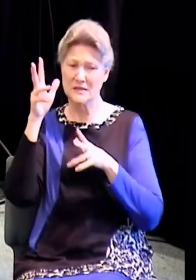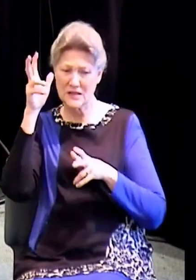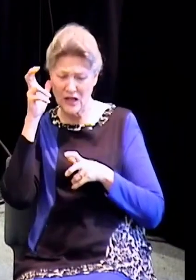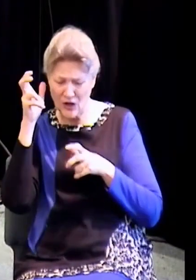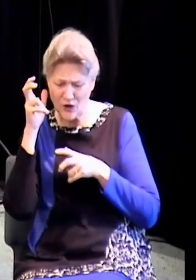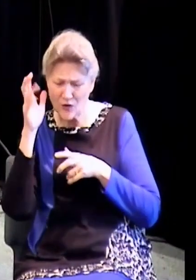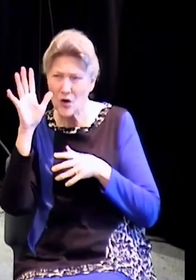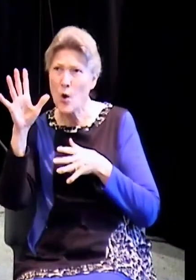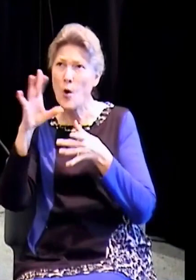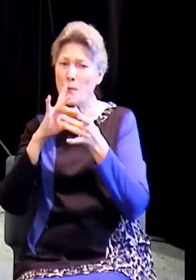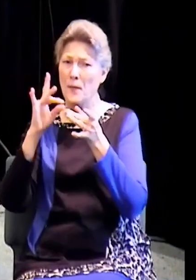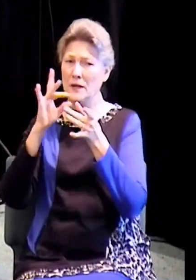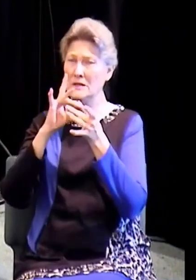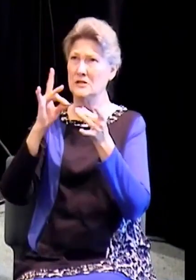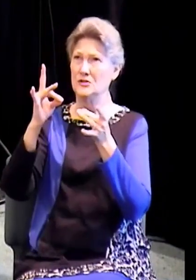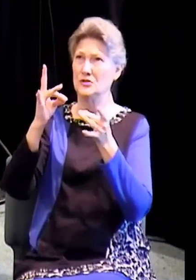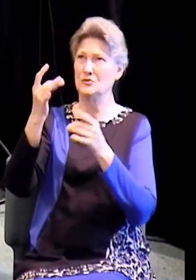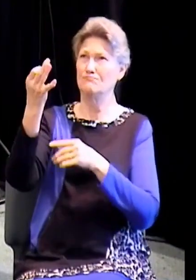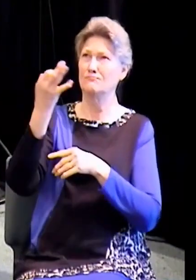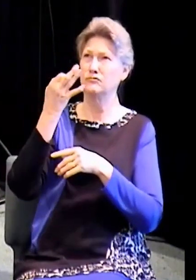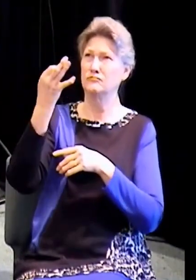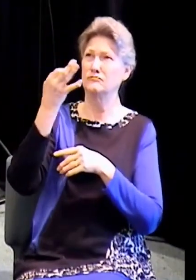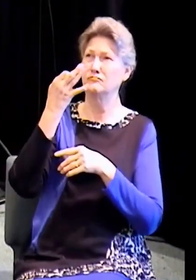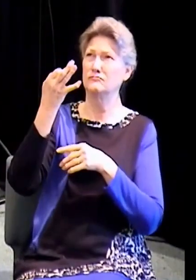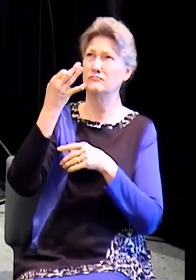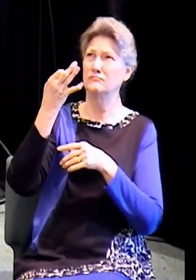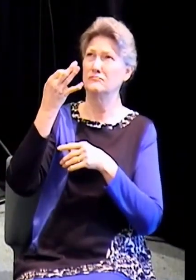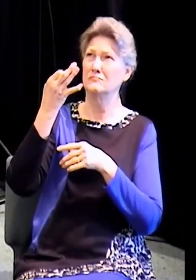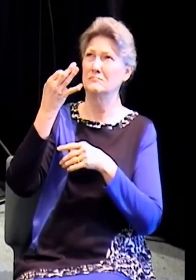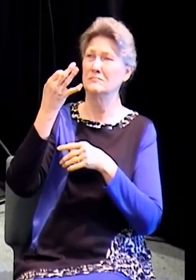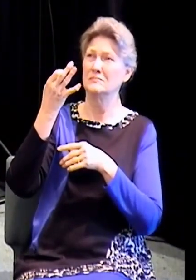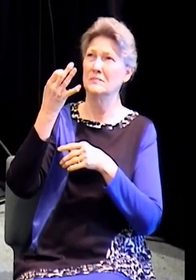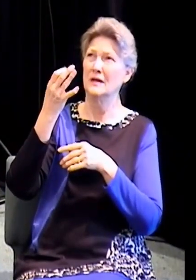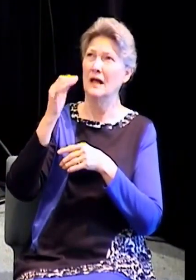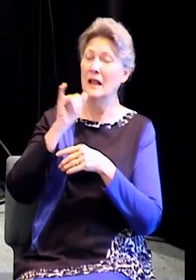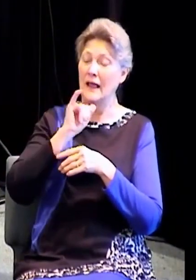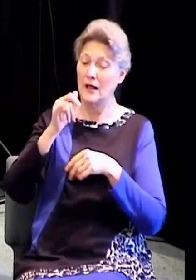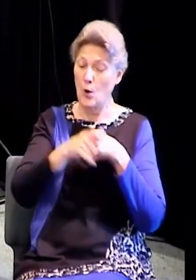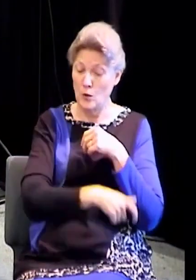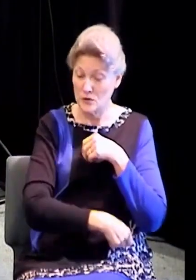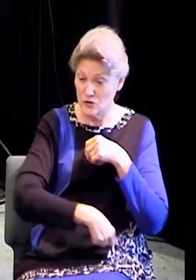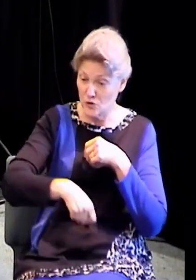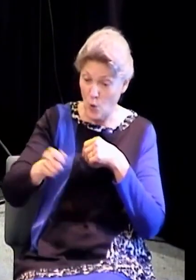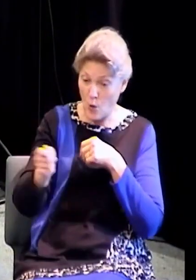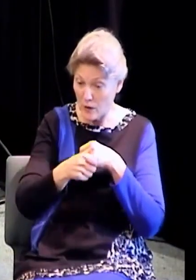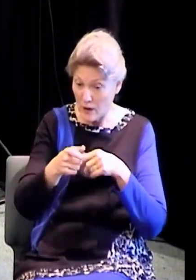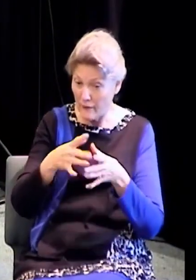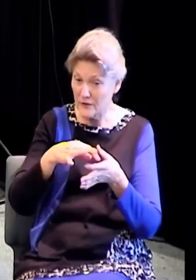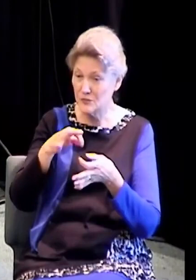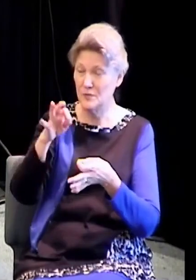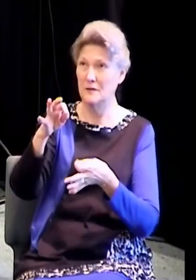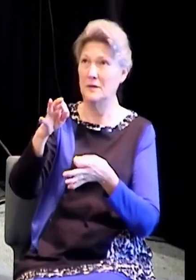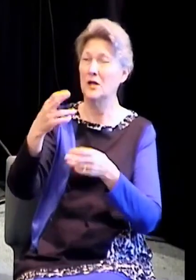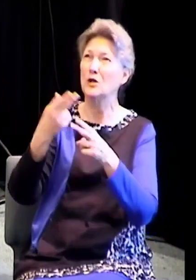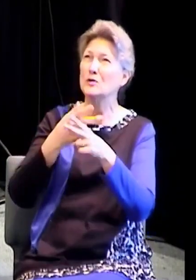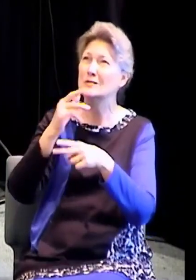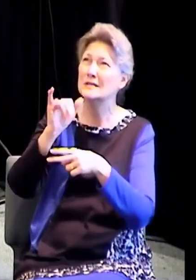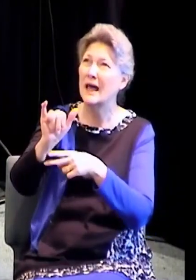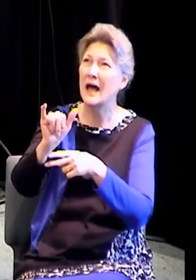God, which is the sword of the Spirit. God, we pray that you would use it today, and we pray that you would let it bless us,